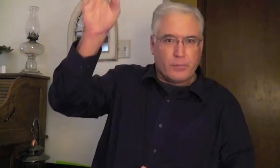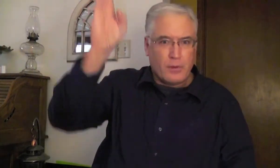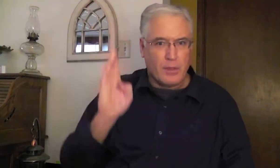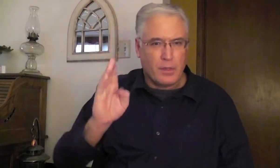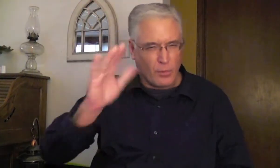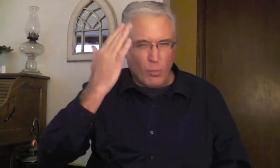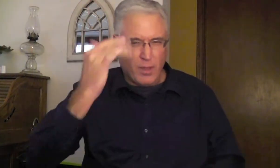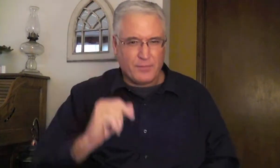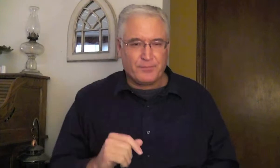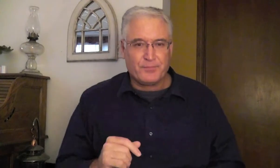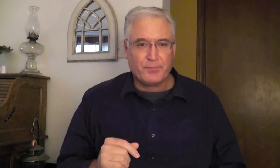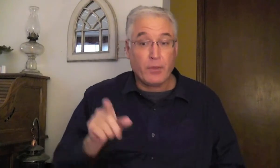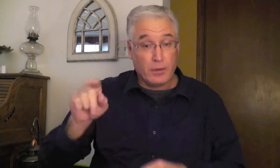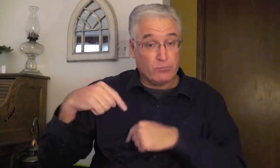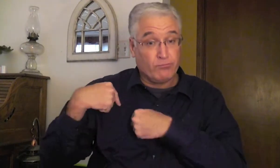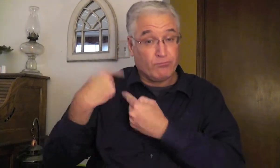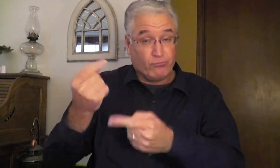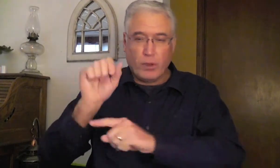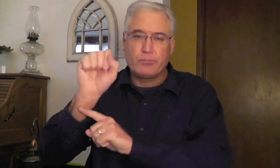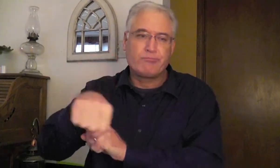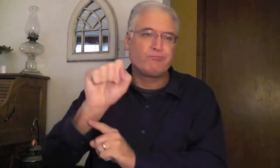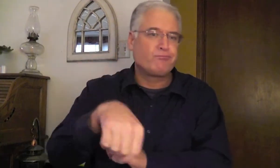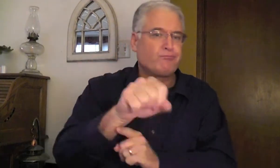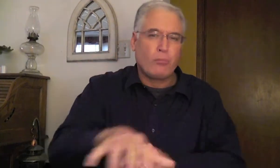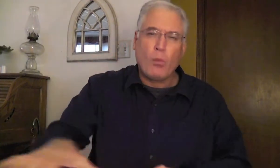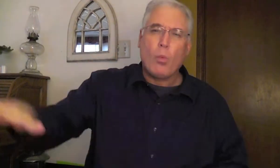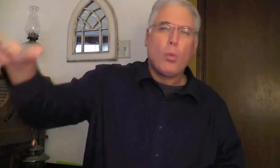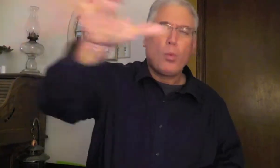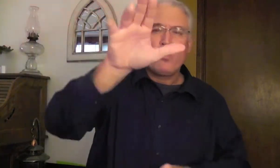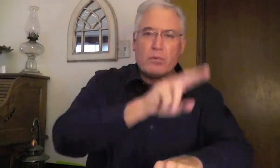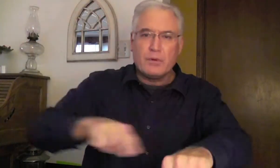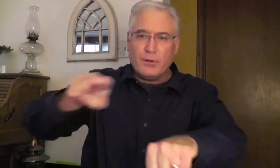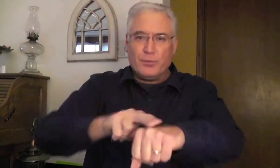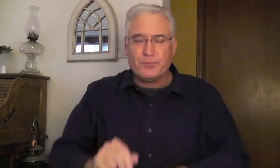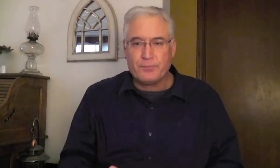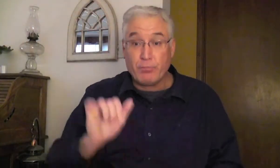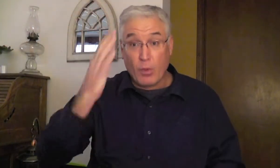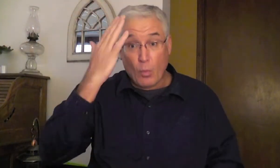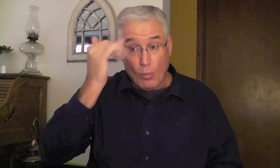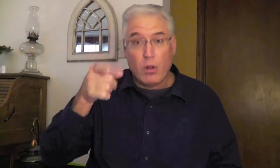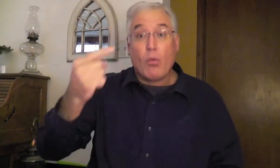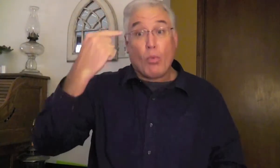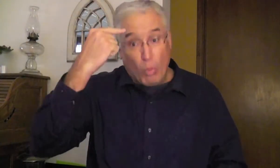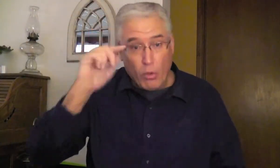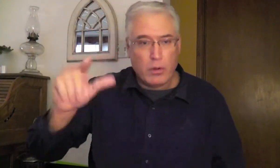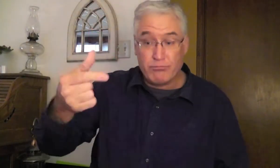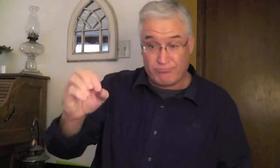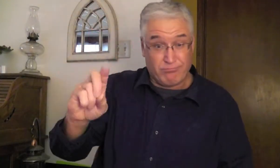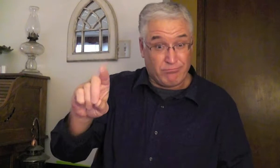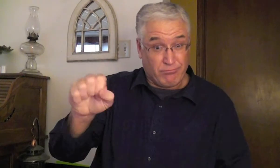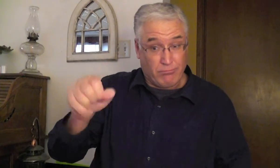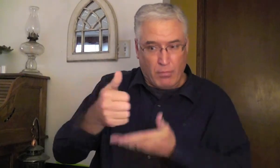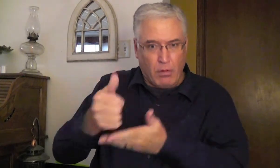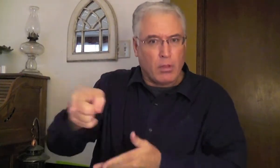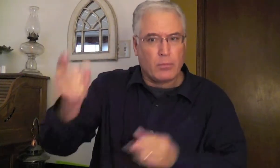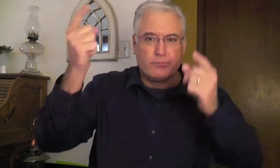his gods were stronger? Well, since he conquered all of these many, many nations, he thought that his